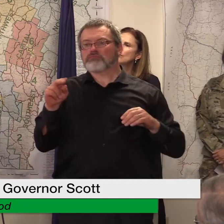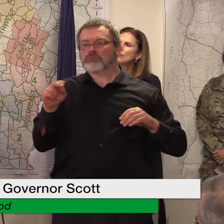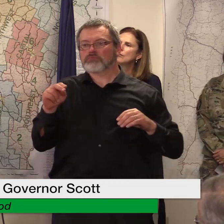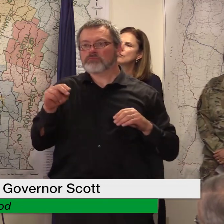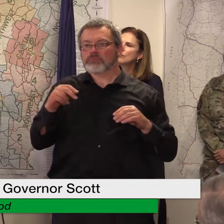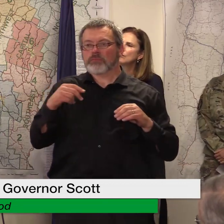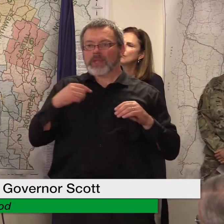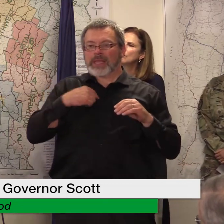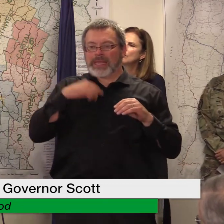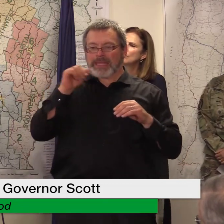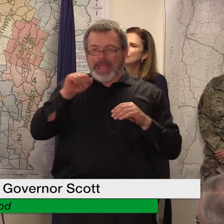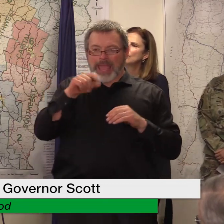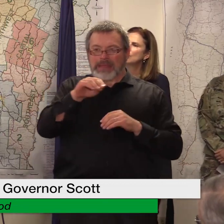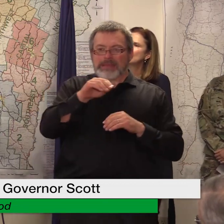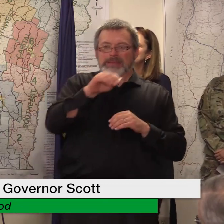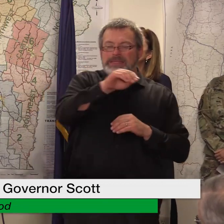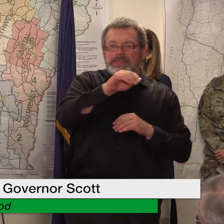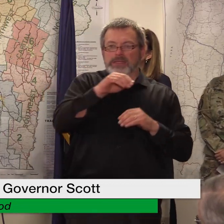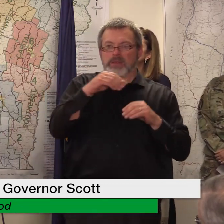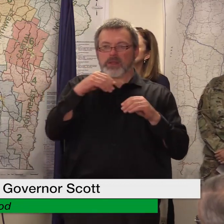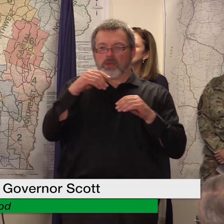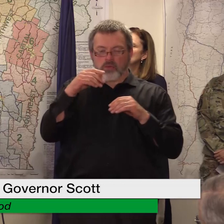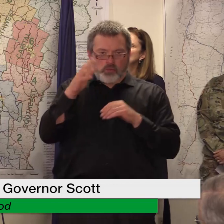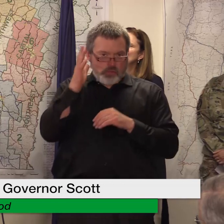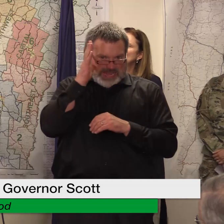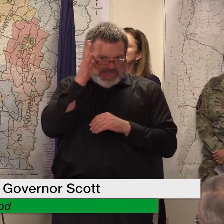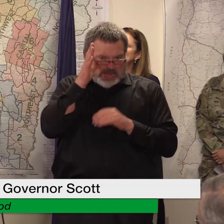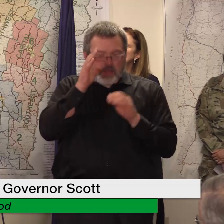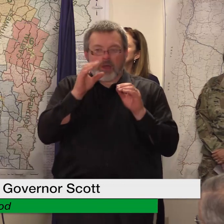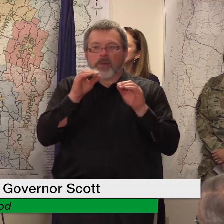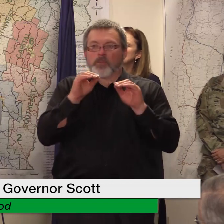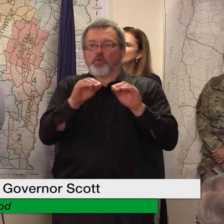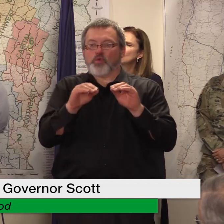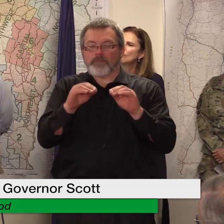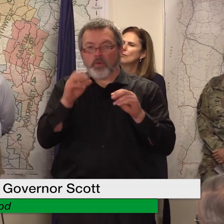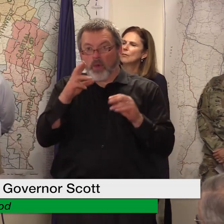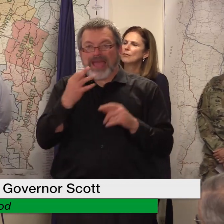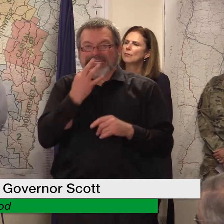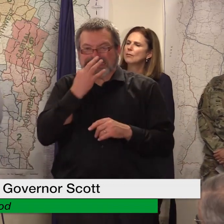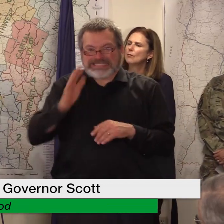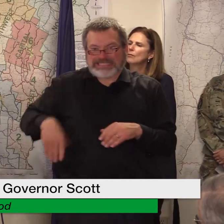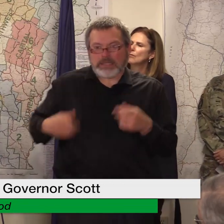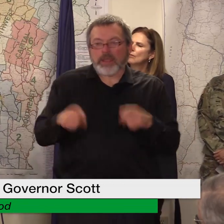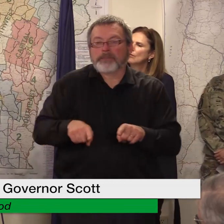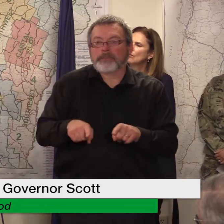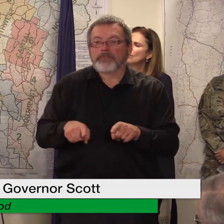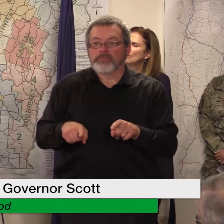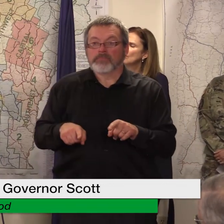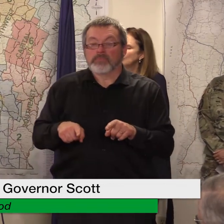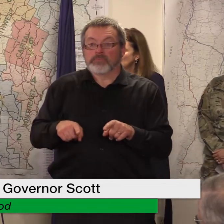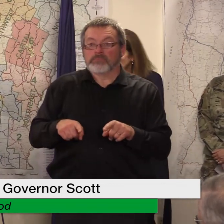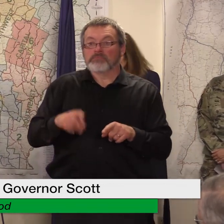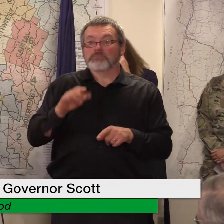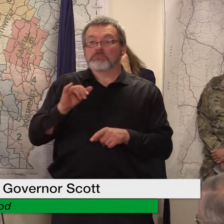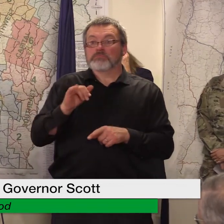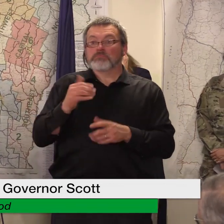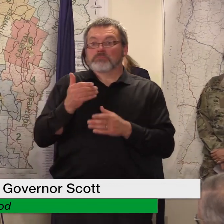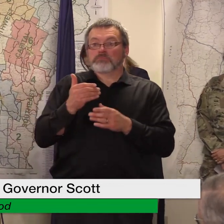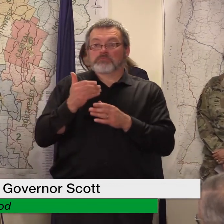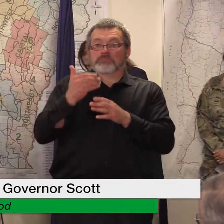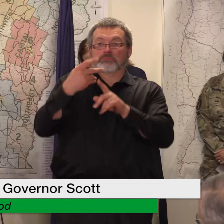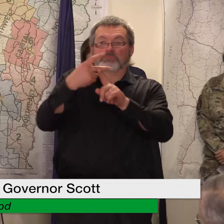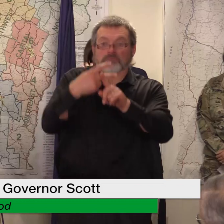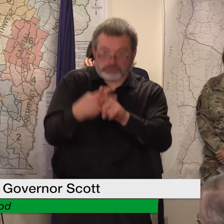assistance if you anticipate moving but you may not have it's really the second month when they request federal assistance for